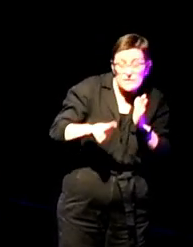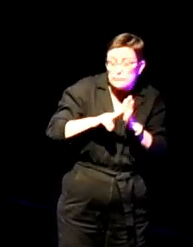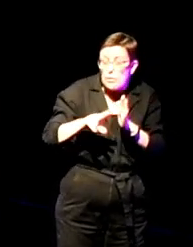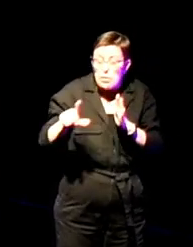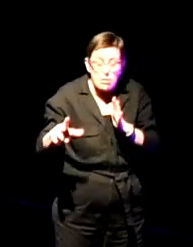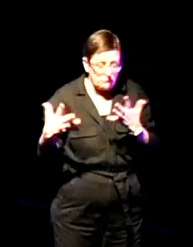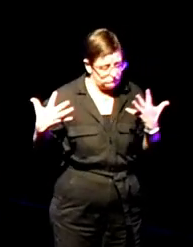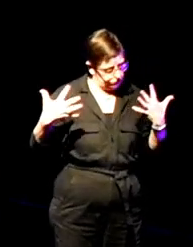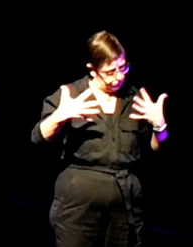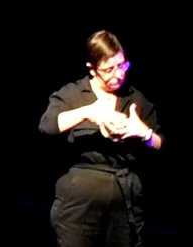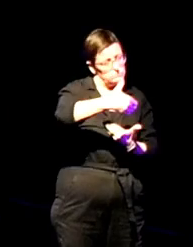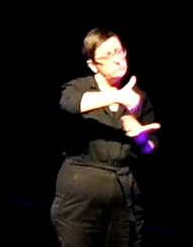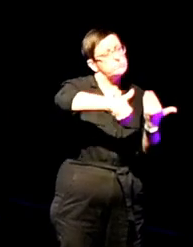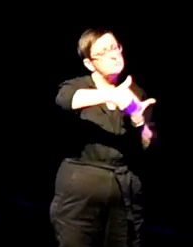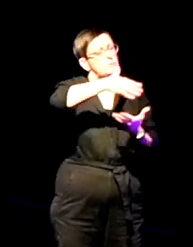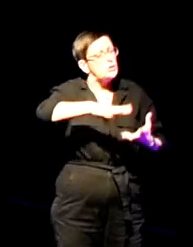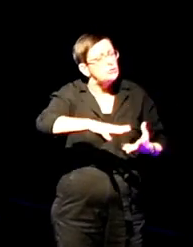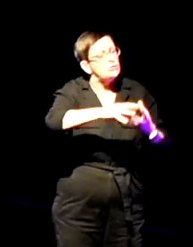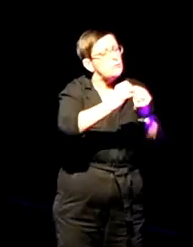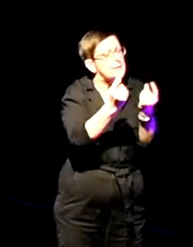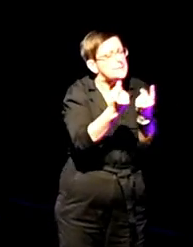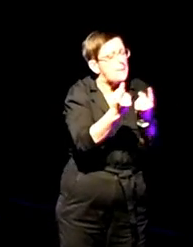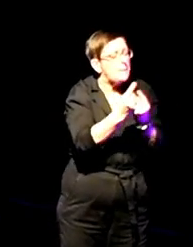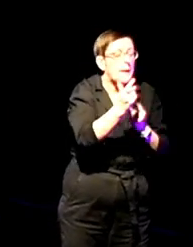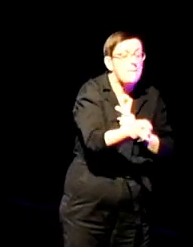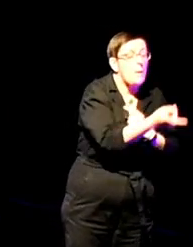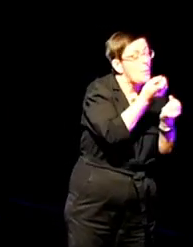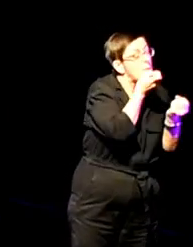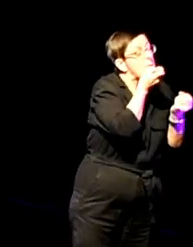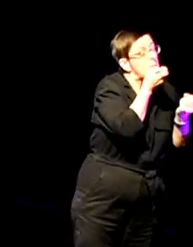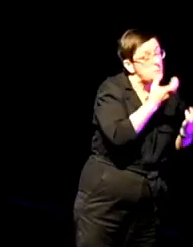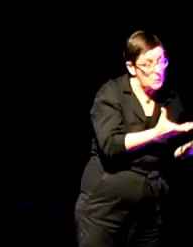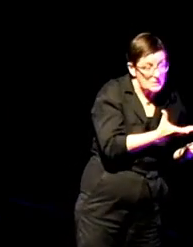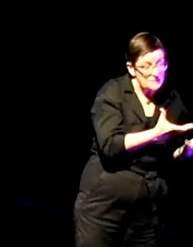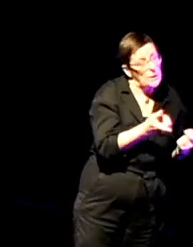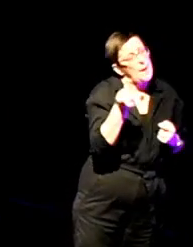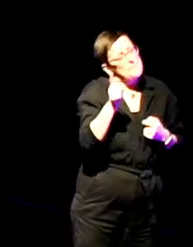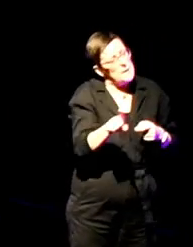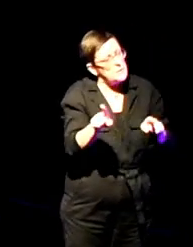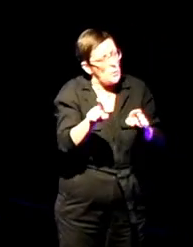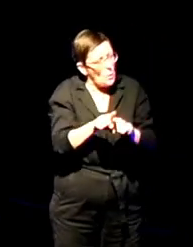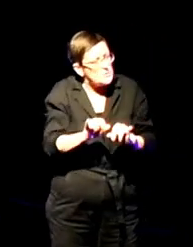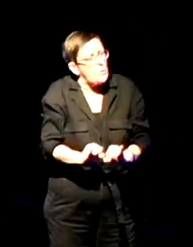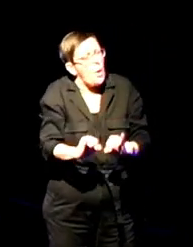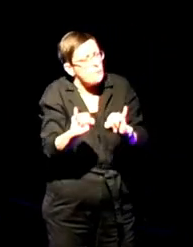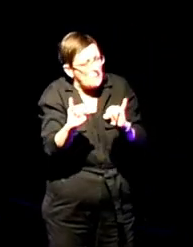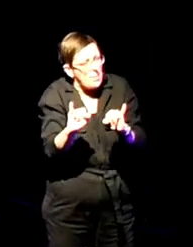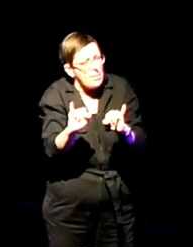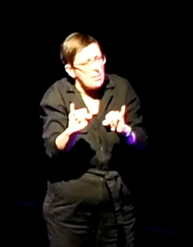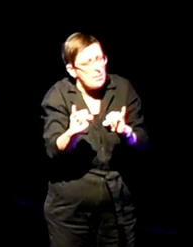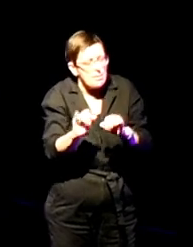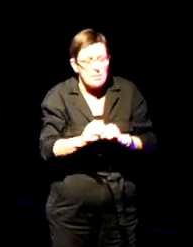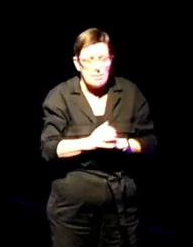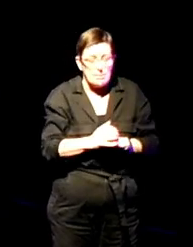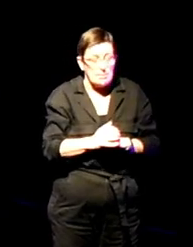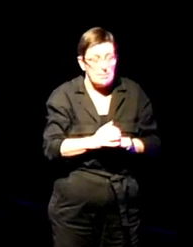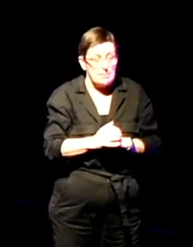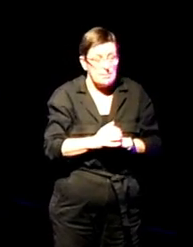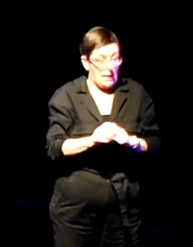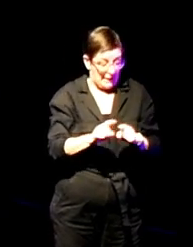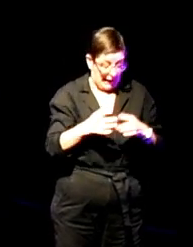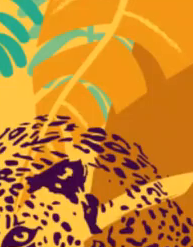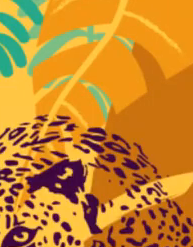I guess attempting to create something that is both beautiful but also horrible. Like bodies.